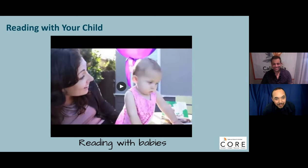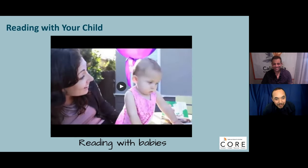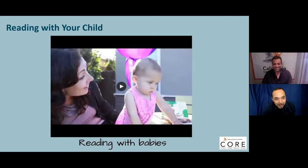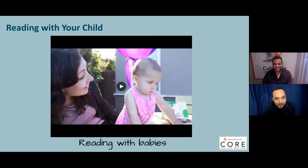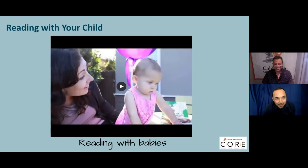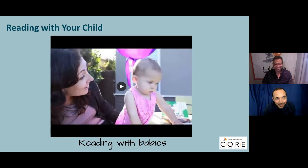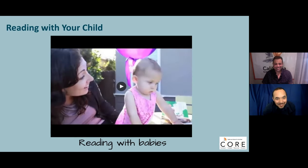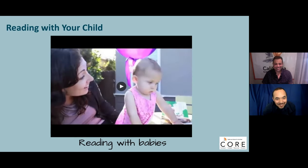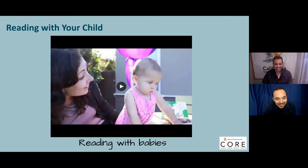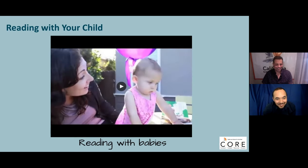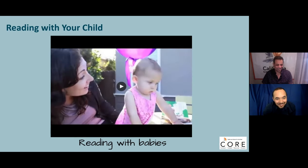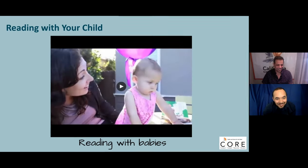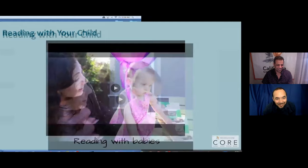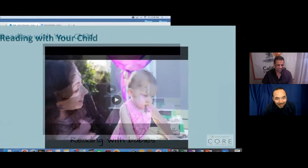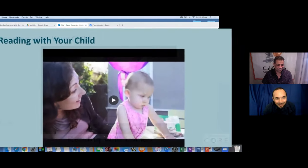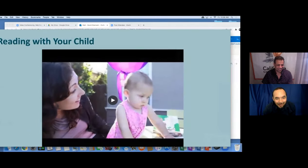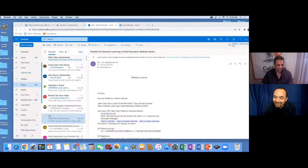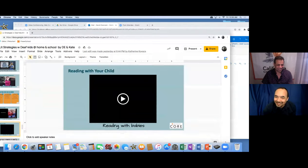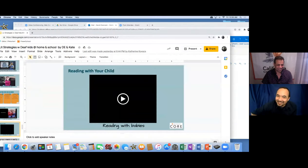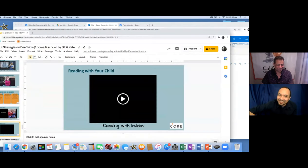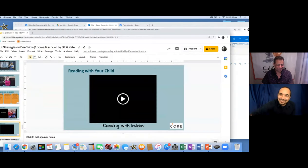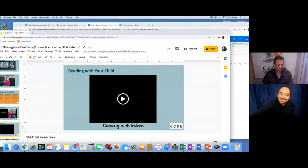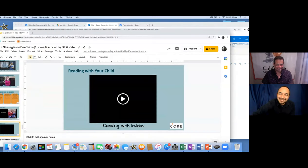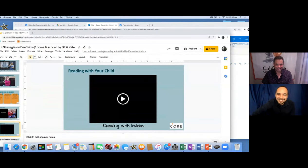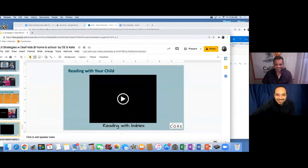And the baby points. Oh.